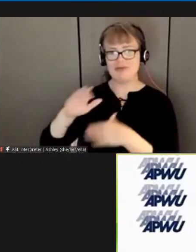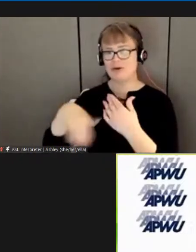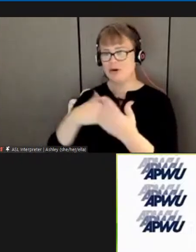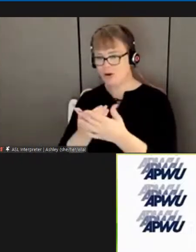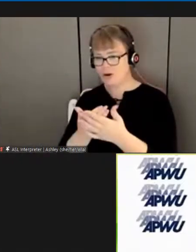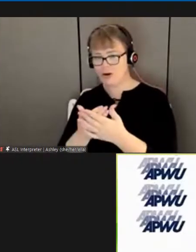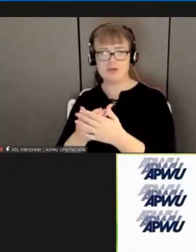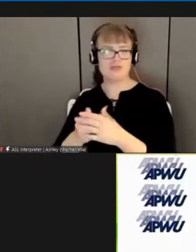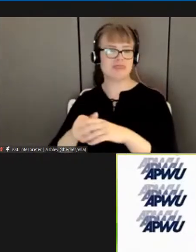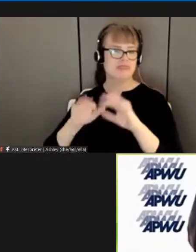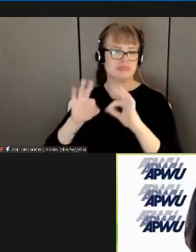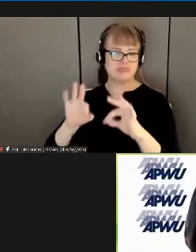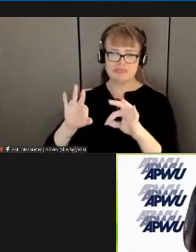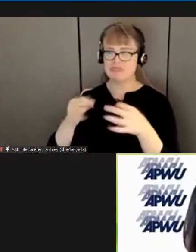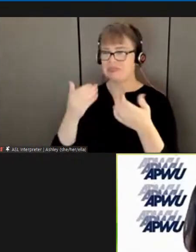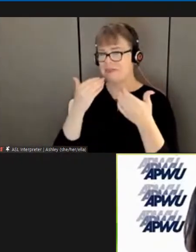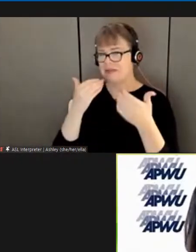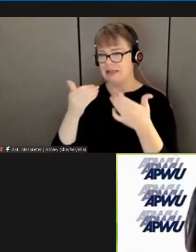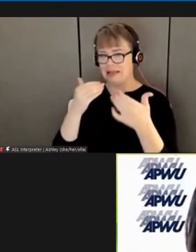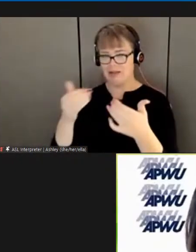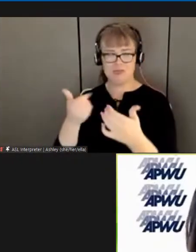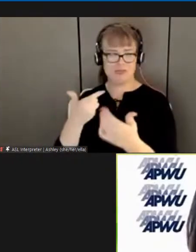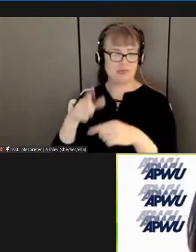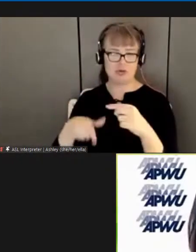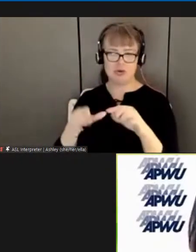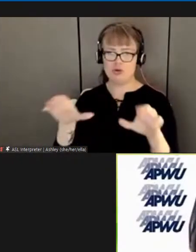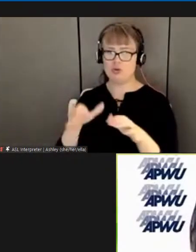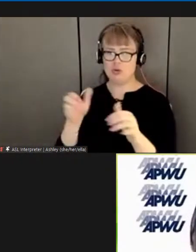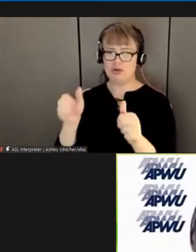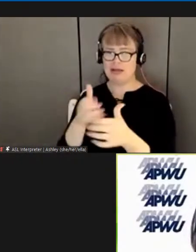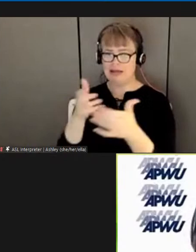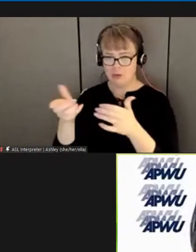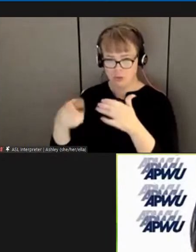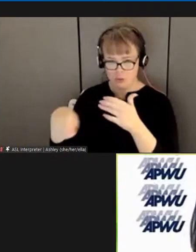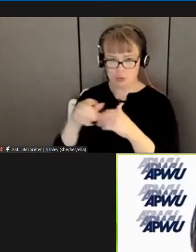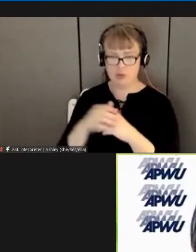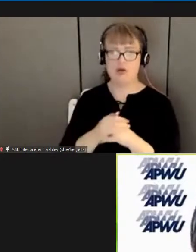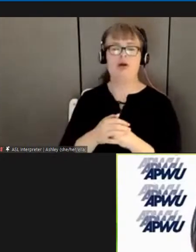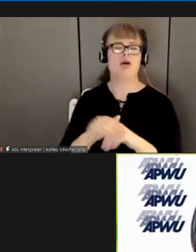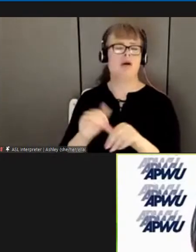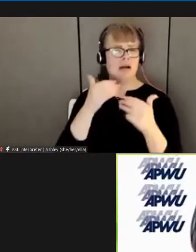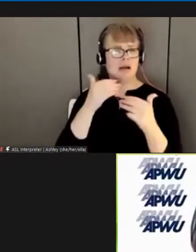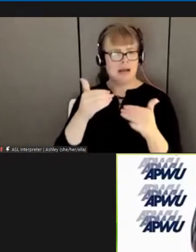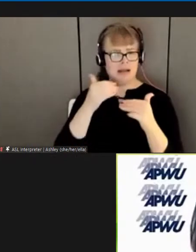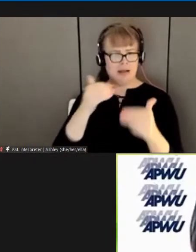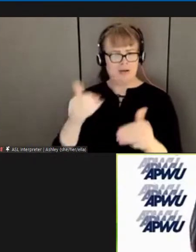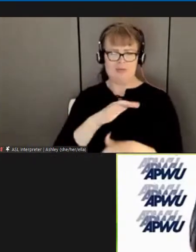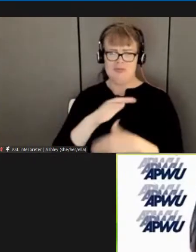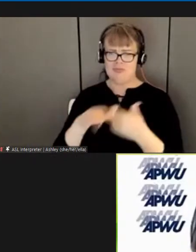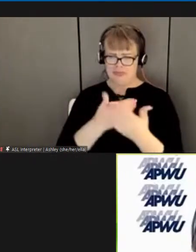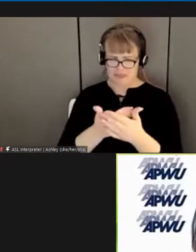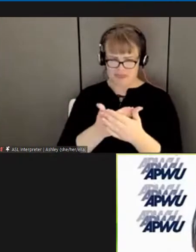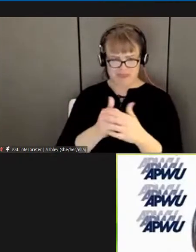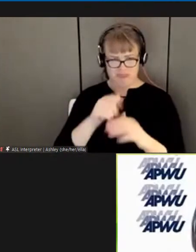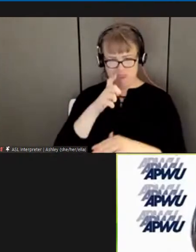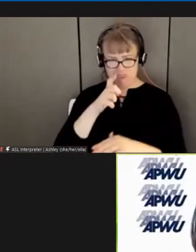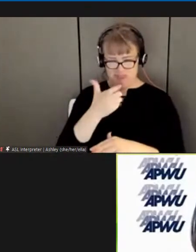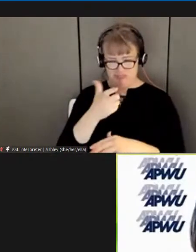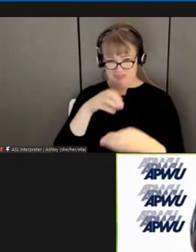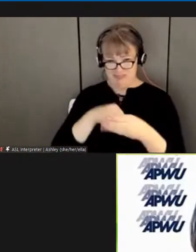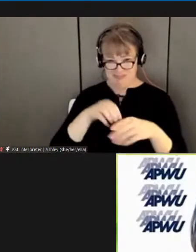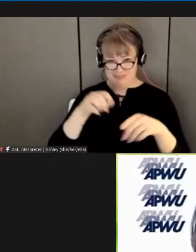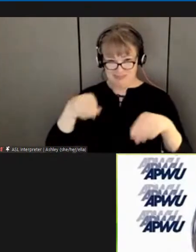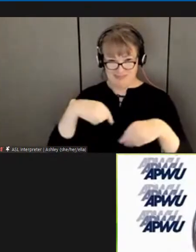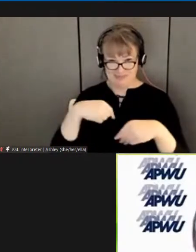that is tuning in from the locals and the other offices i hope you got some vital information that will be helpful and also to